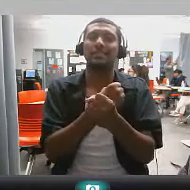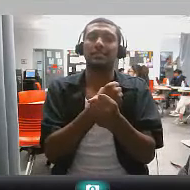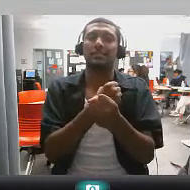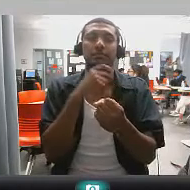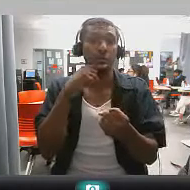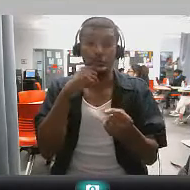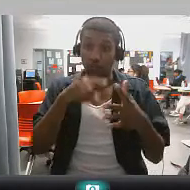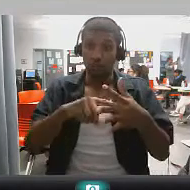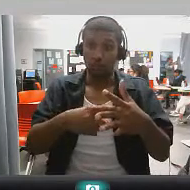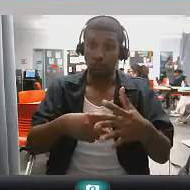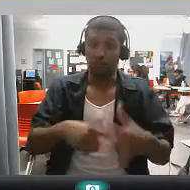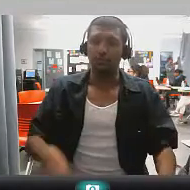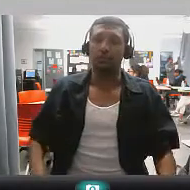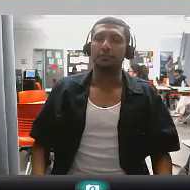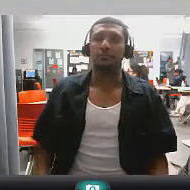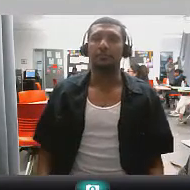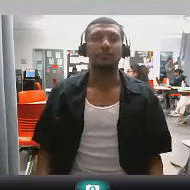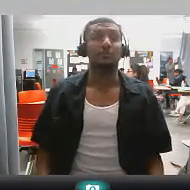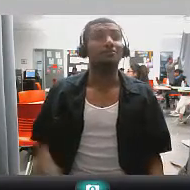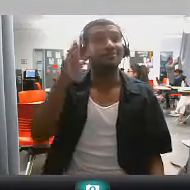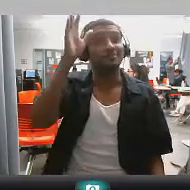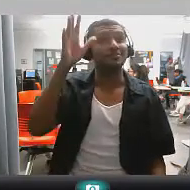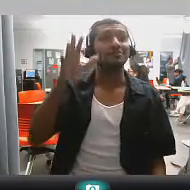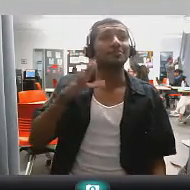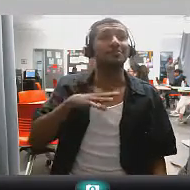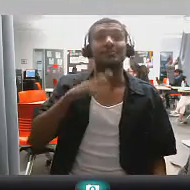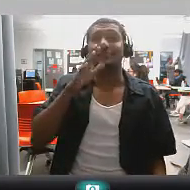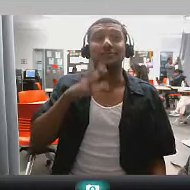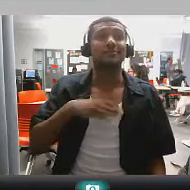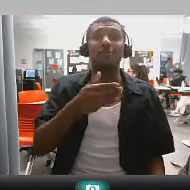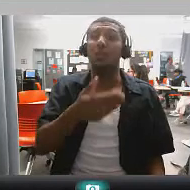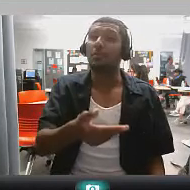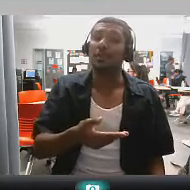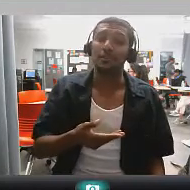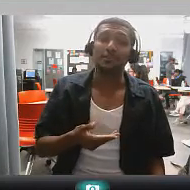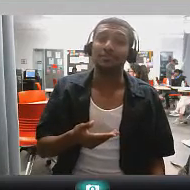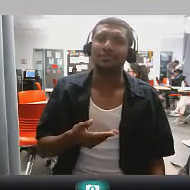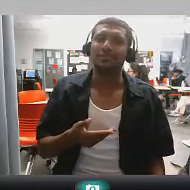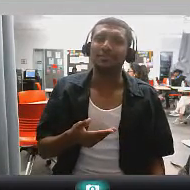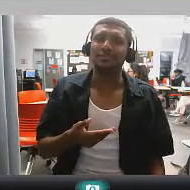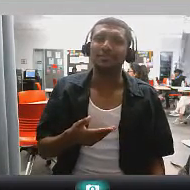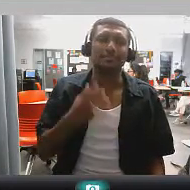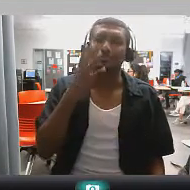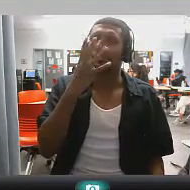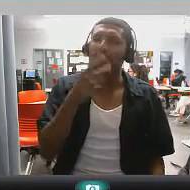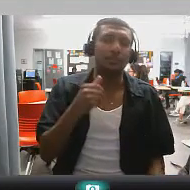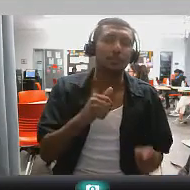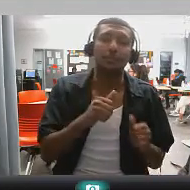off the whistle blows and Welcome ladies and gentlemen to this majestic match It's